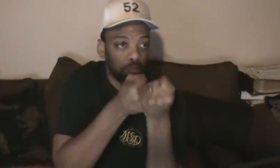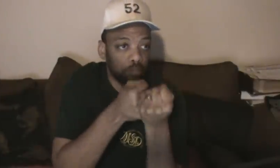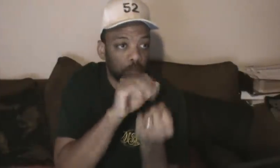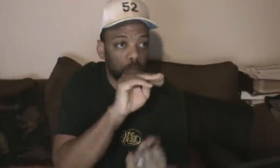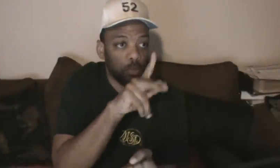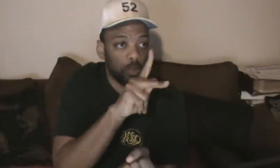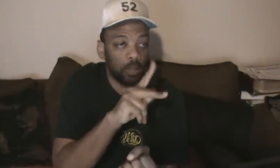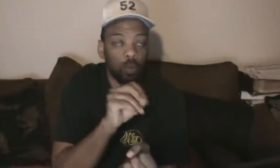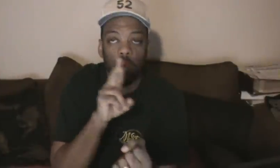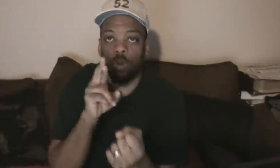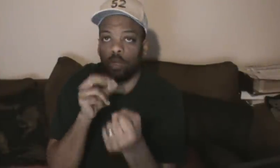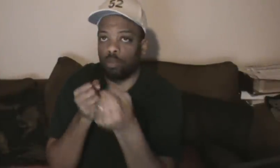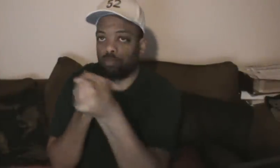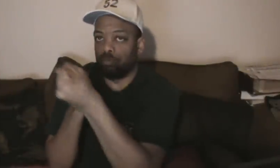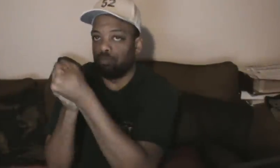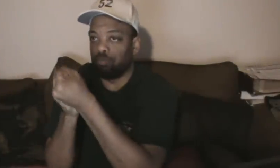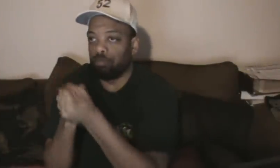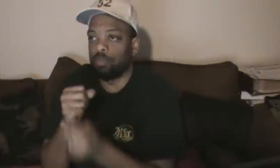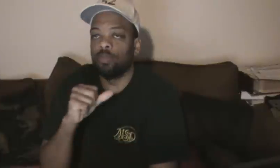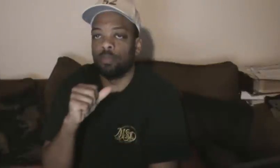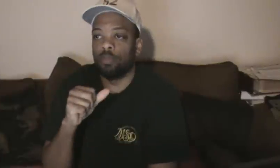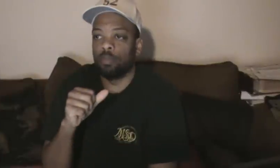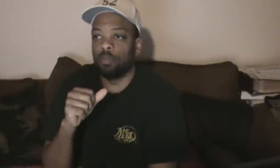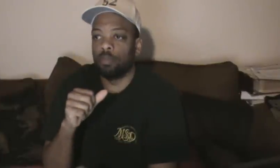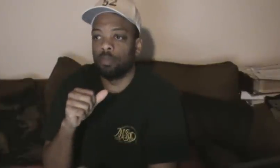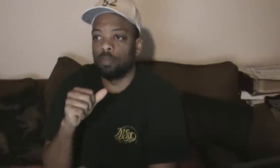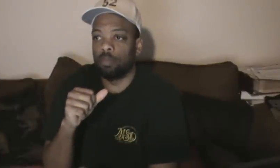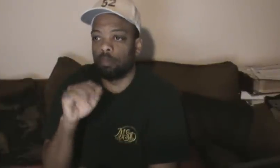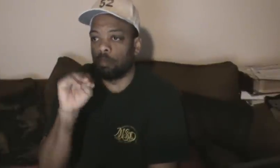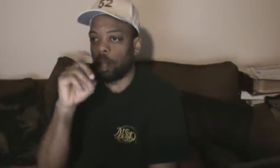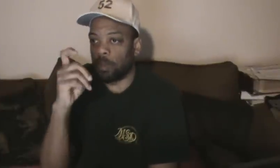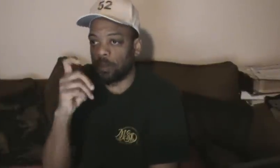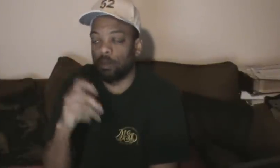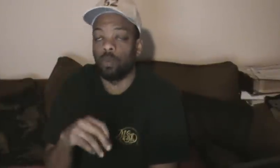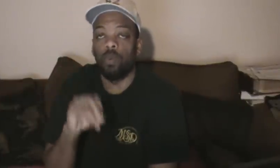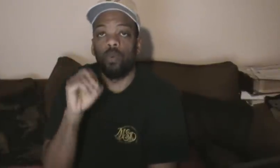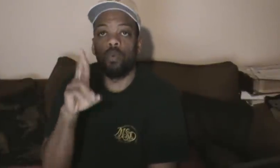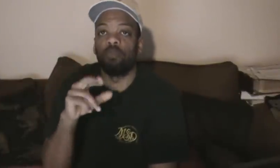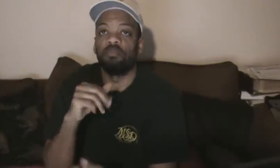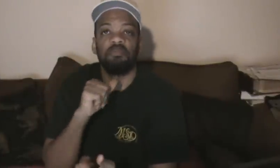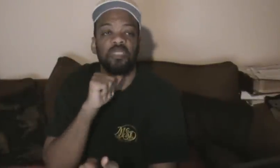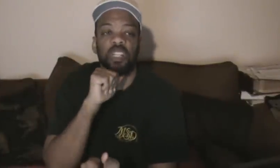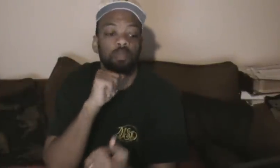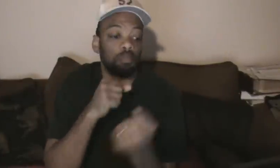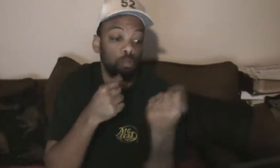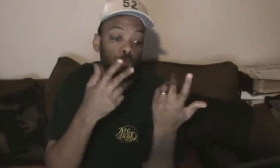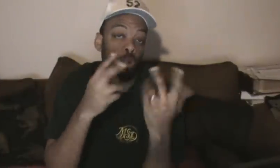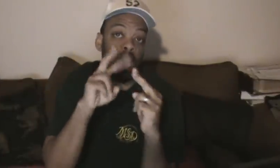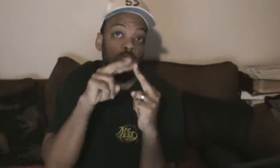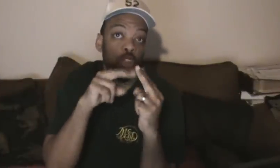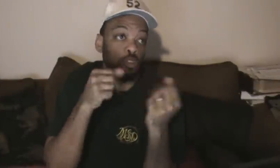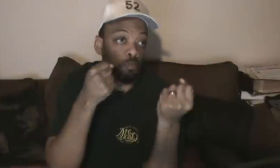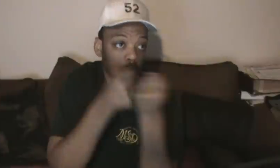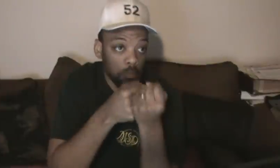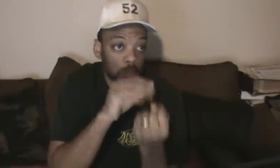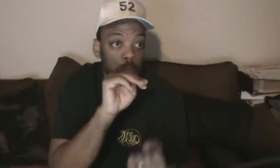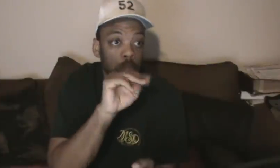Jefferson City pet owners will have to shop somewhere else after the Petco off Missouri Boulevard closes its doors next month.